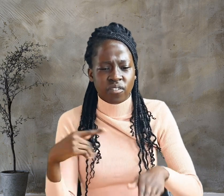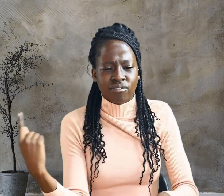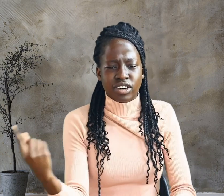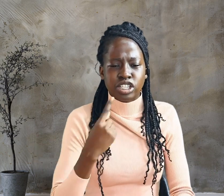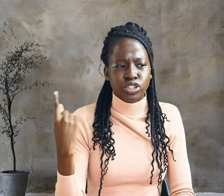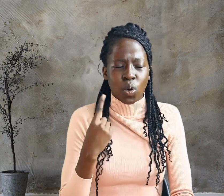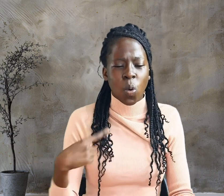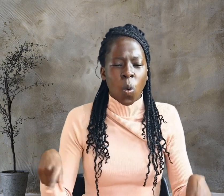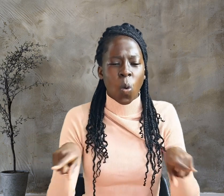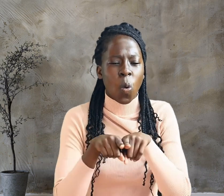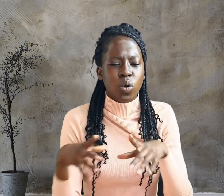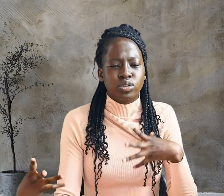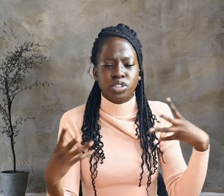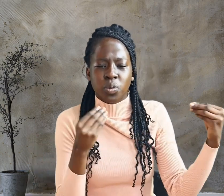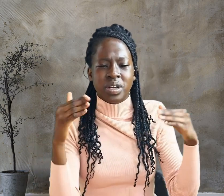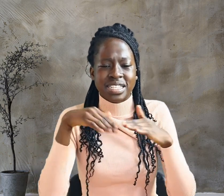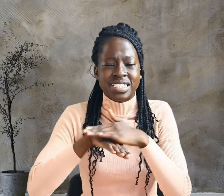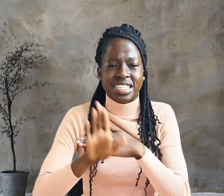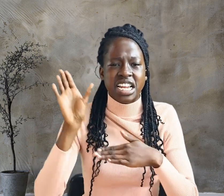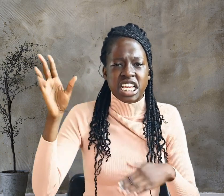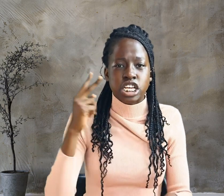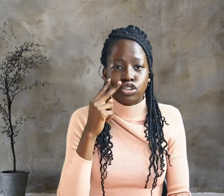He saw and believed.